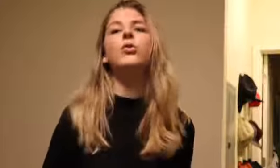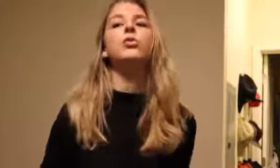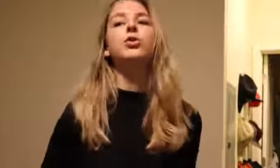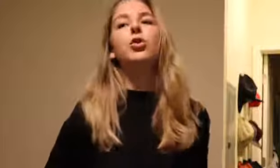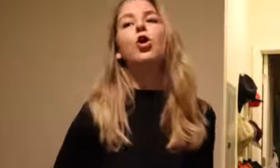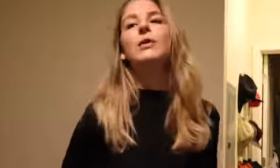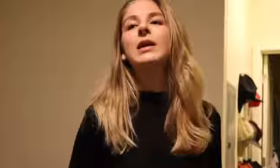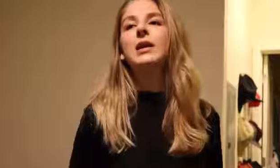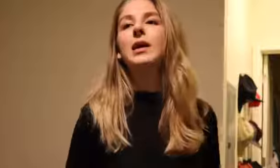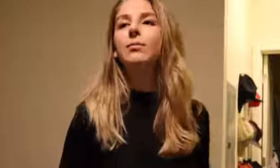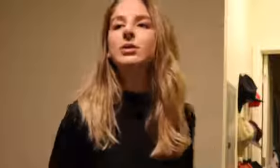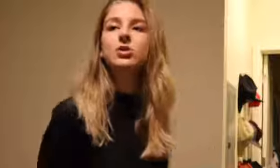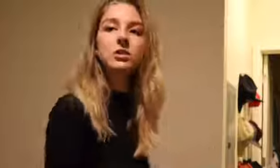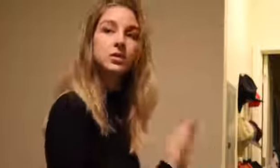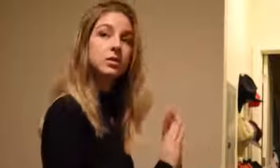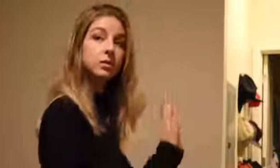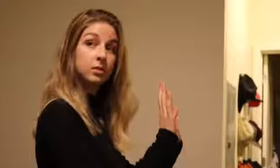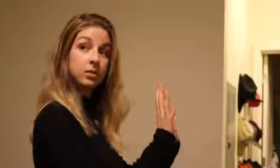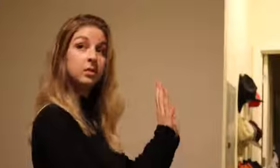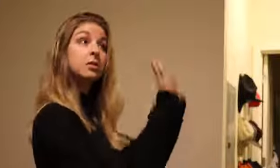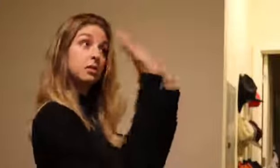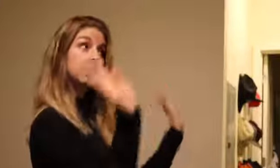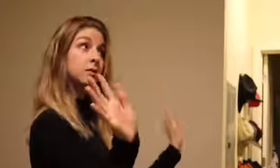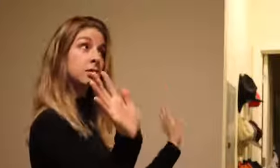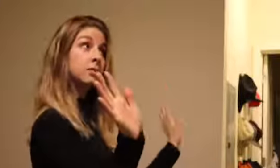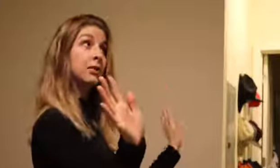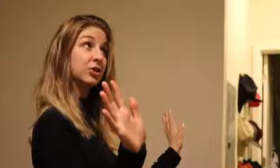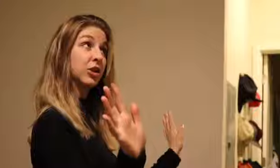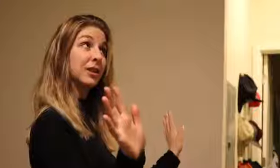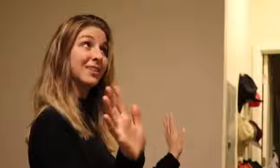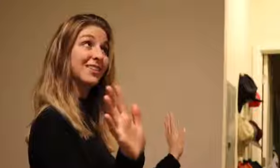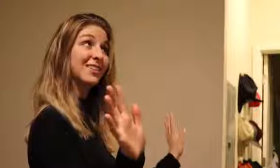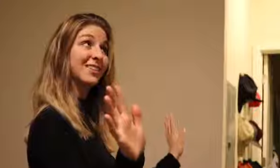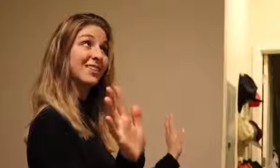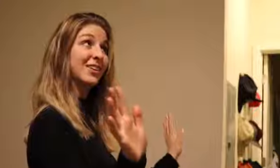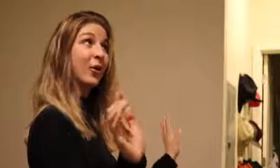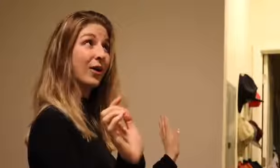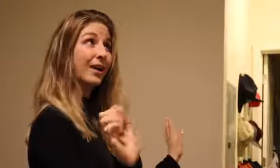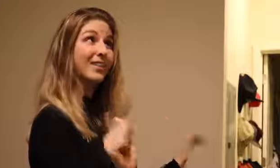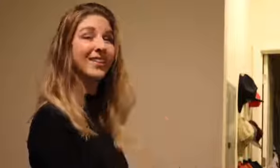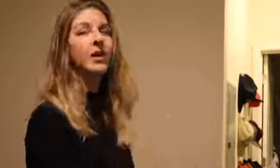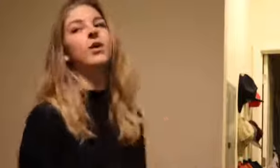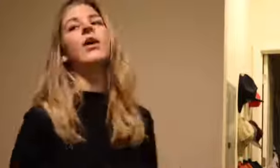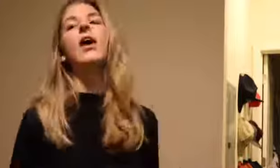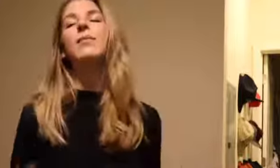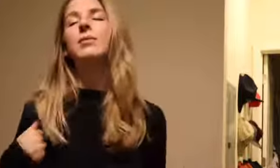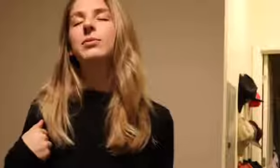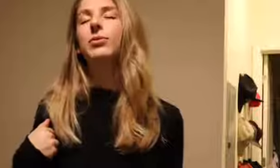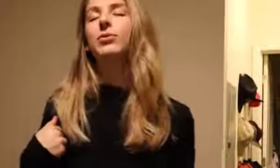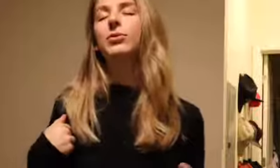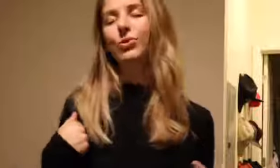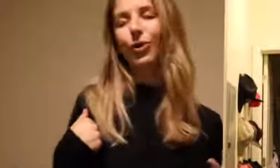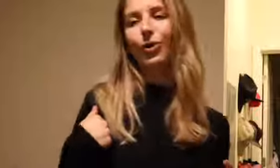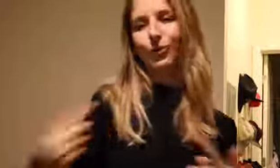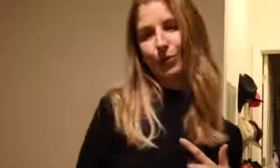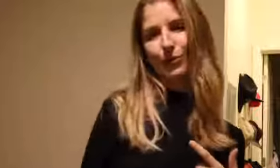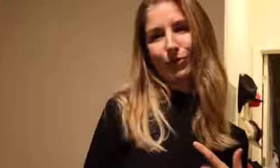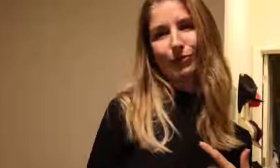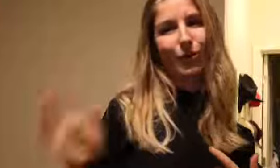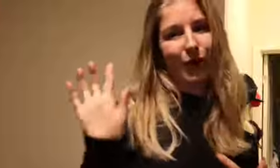you don't owe me anything but just picture it okay all right I'll have my people call your people okay